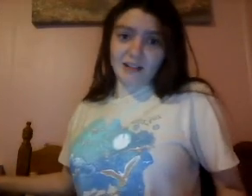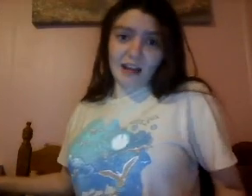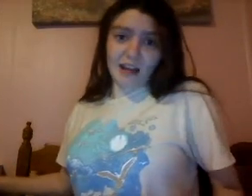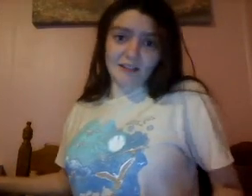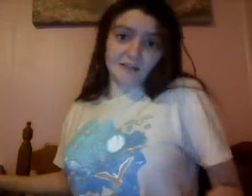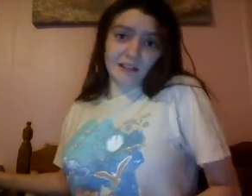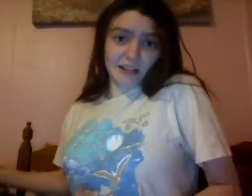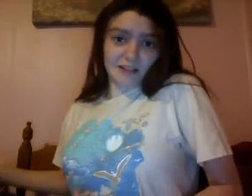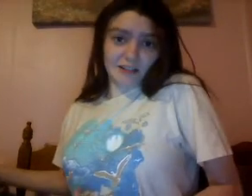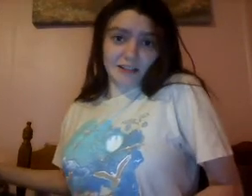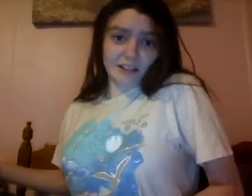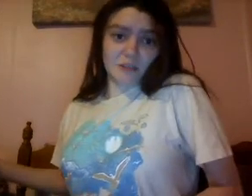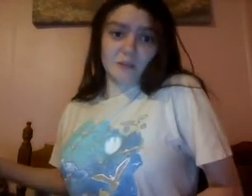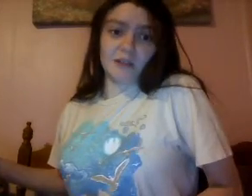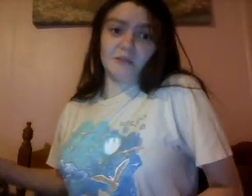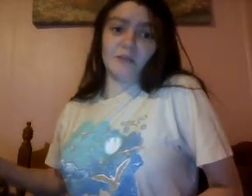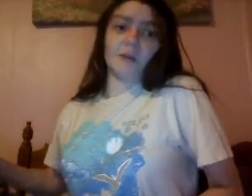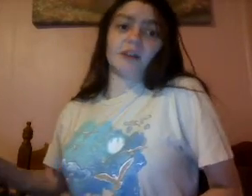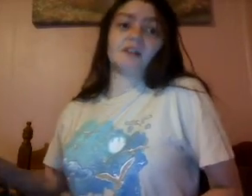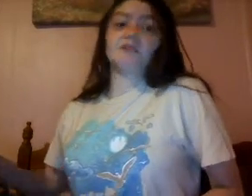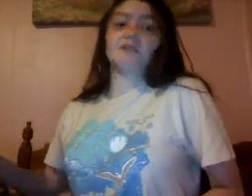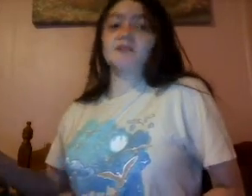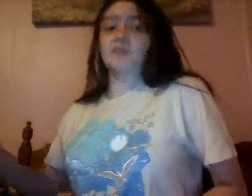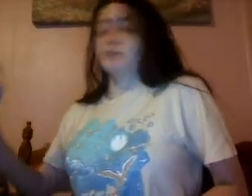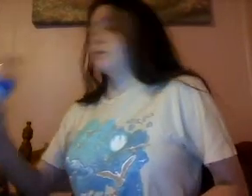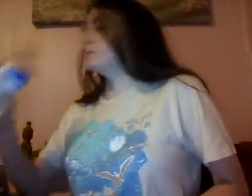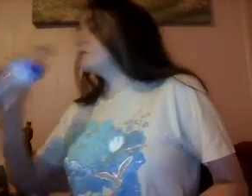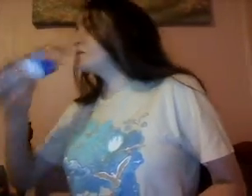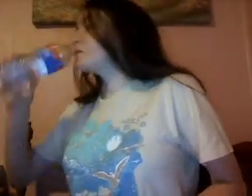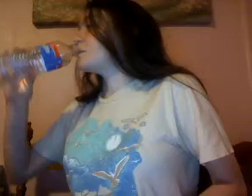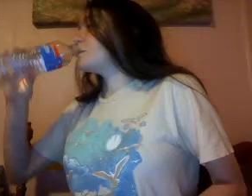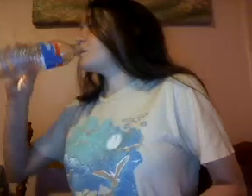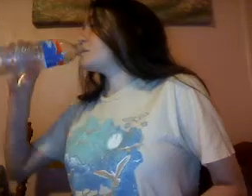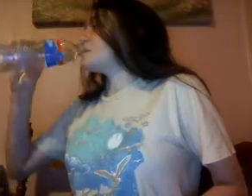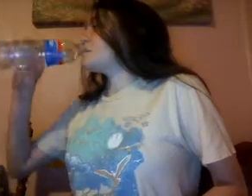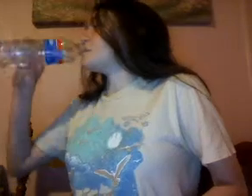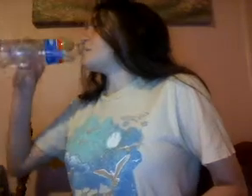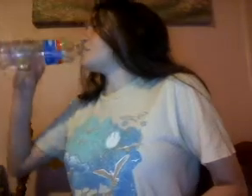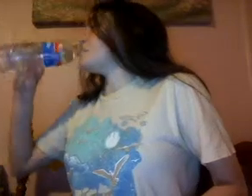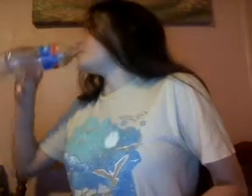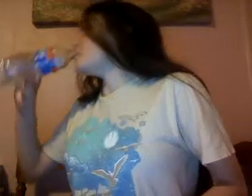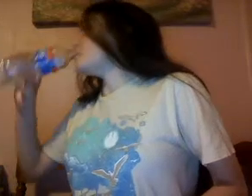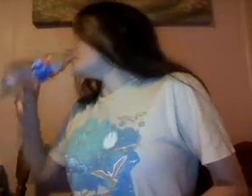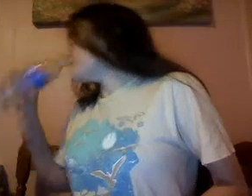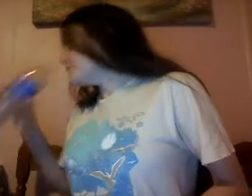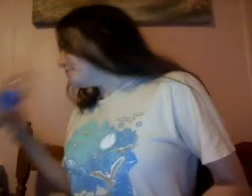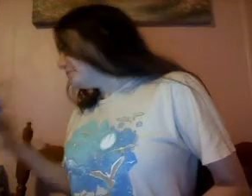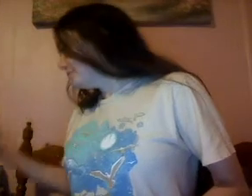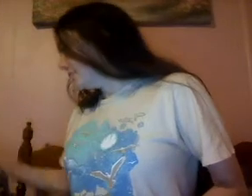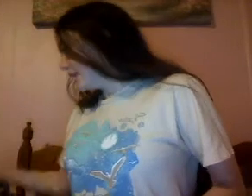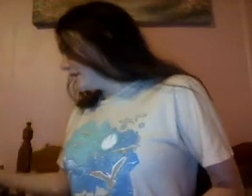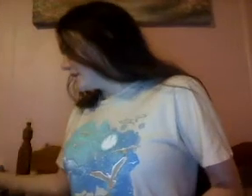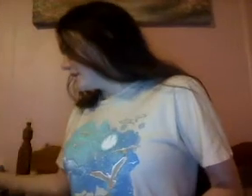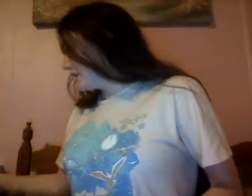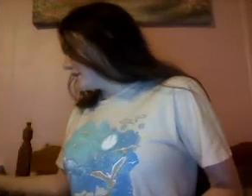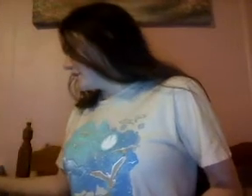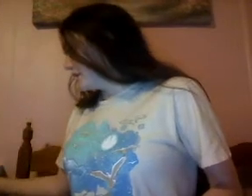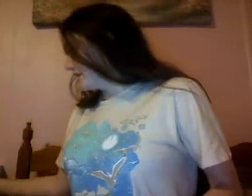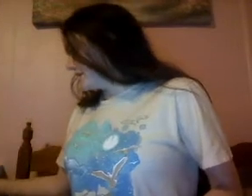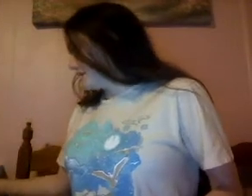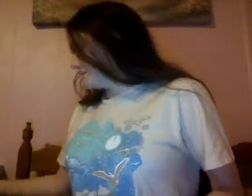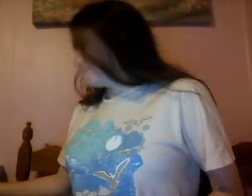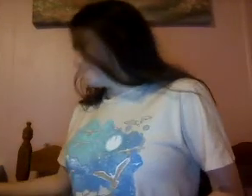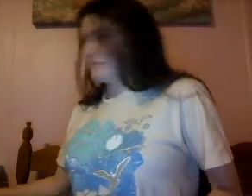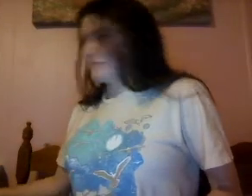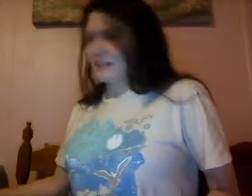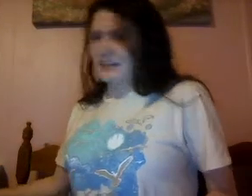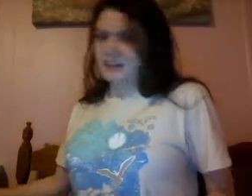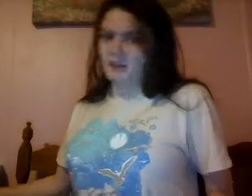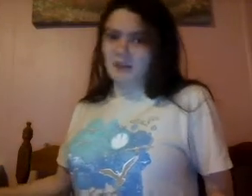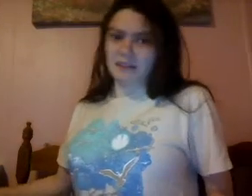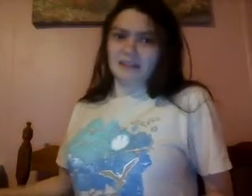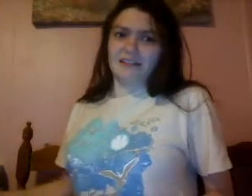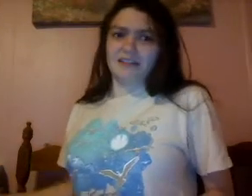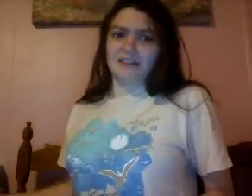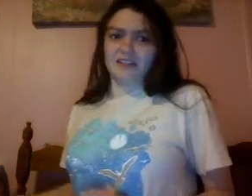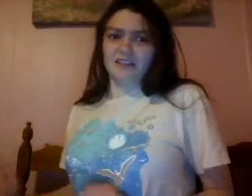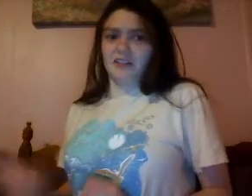have, and it's been the better. So... I guess my point is not to always just, you know,